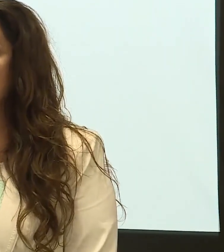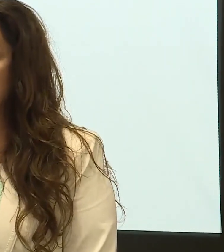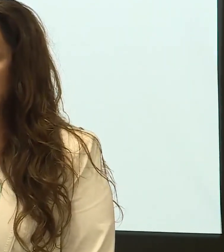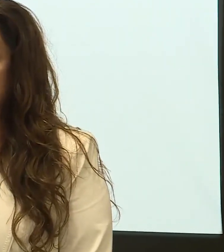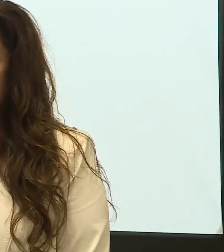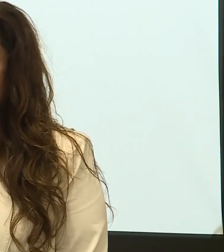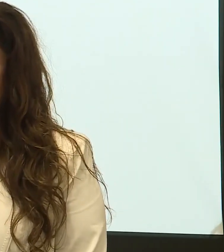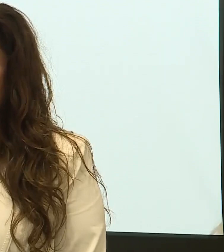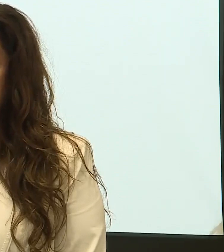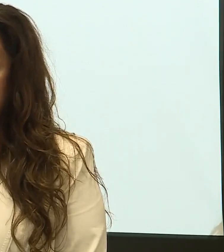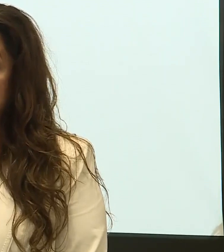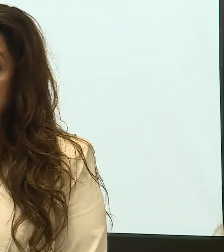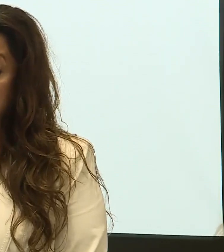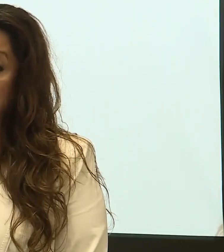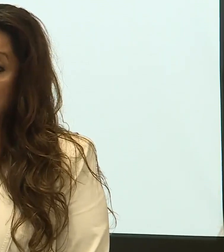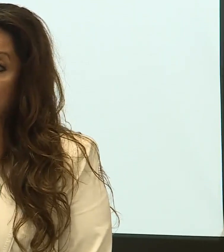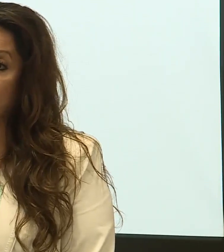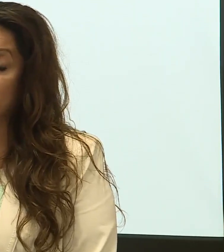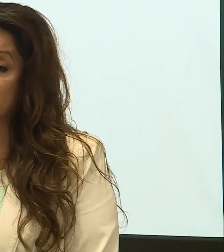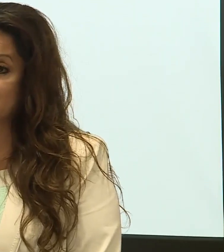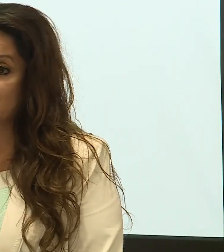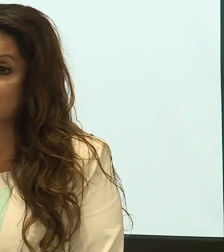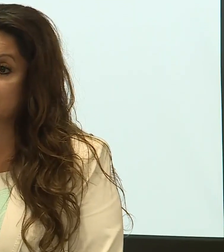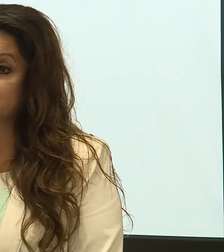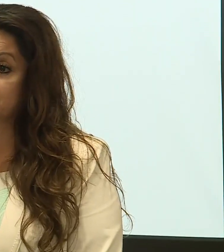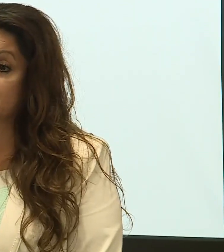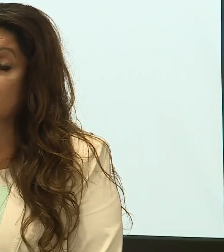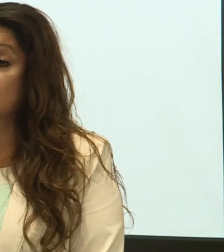In RES moment, Diego blocks.